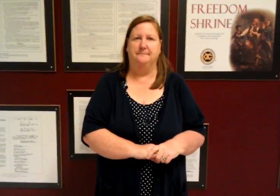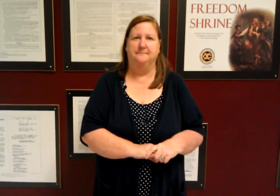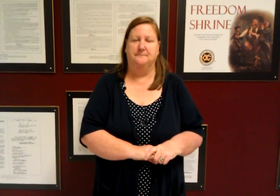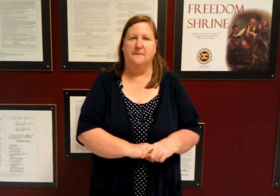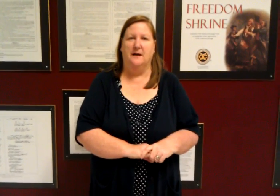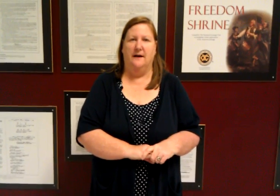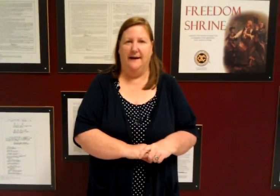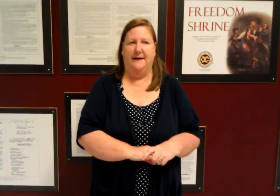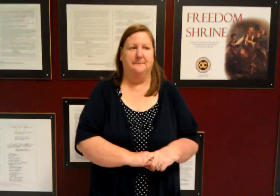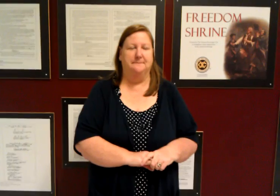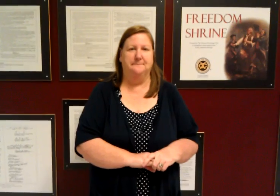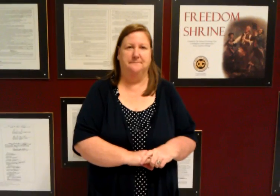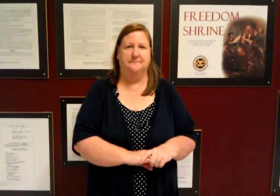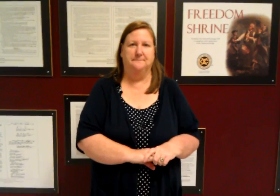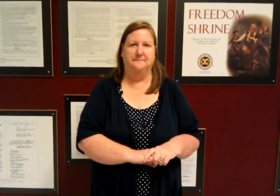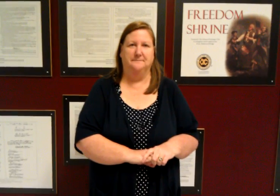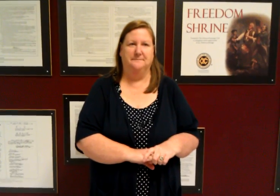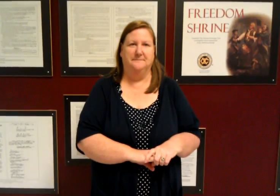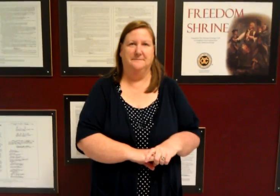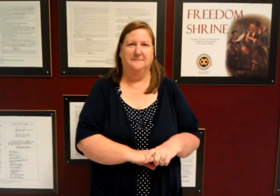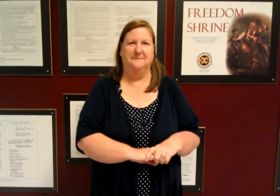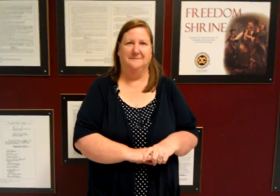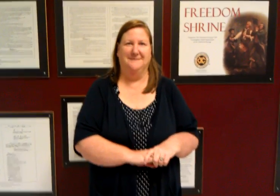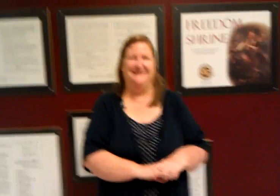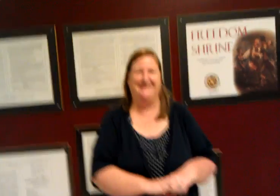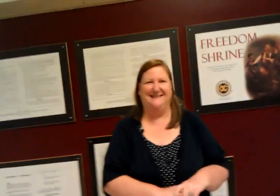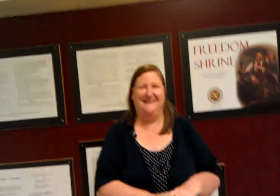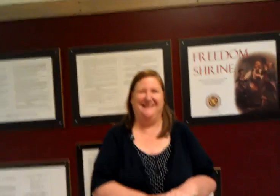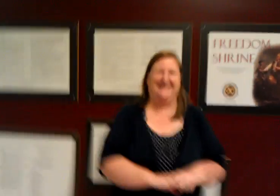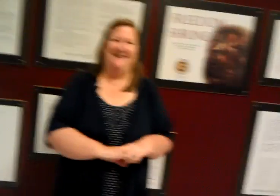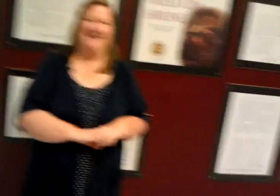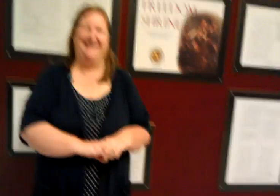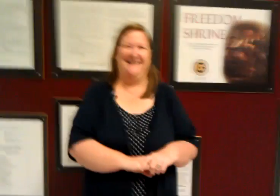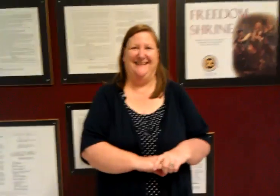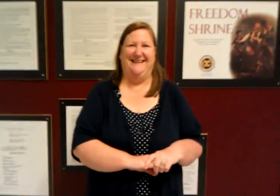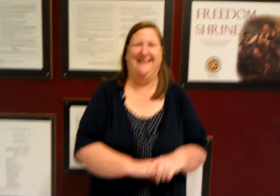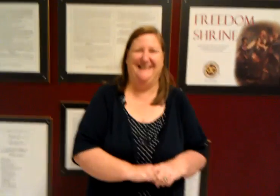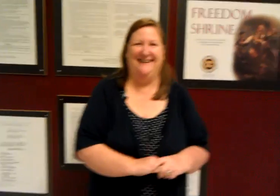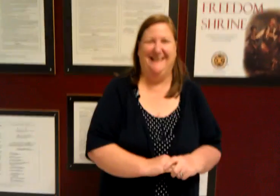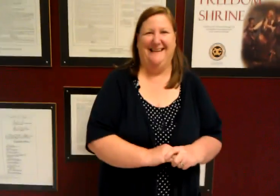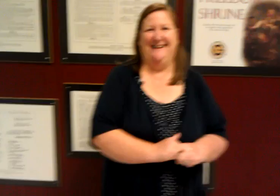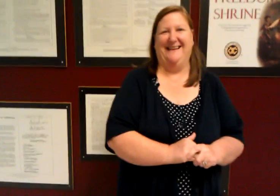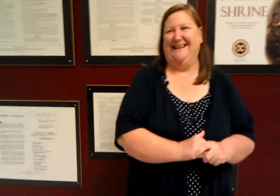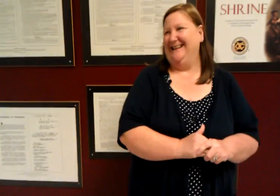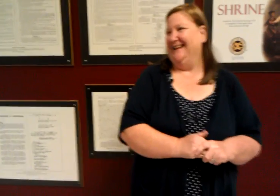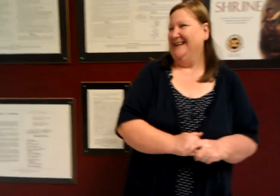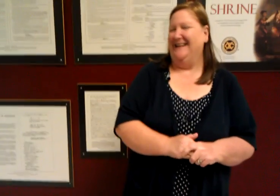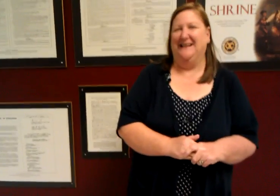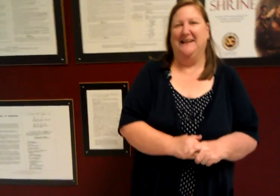a 40 day round oh my gosh you are doing so good Peggy I think you're going to lose maybe 40 50 pounds this round at the rate you're